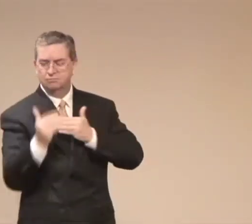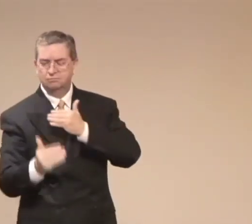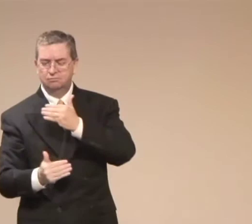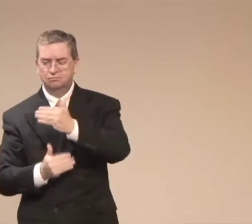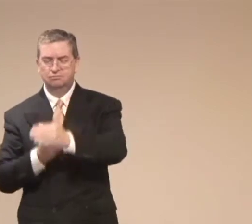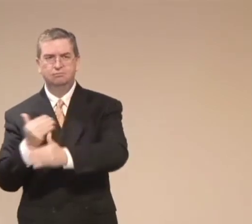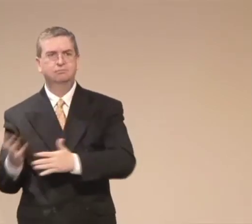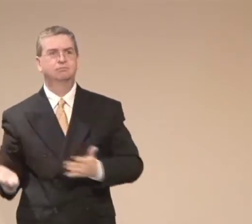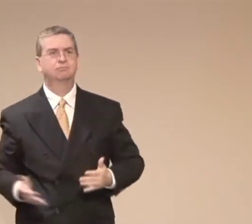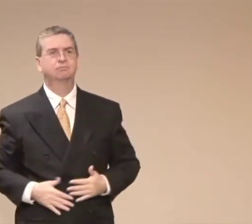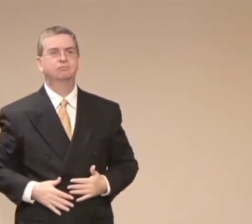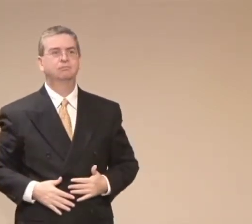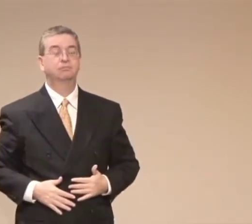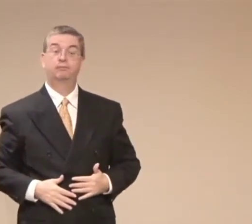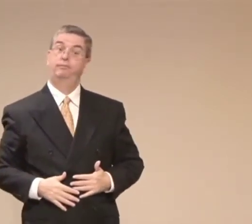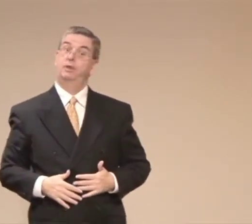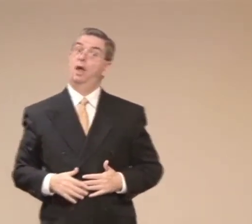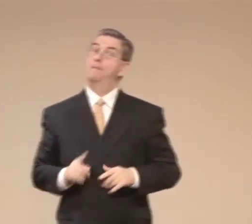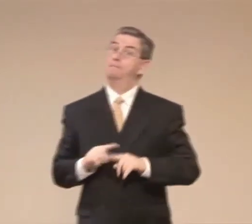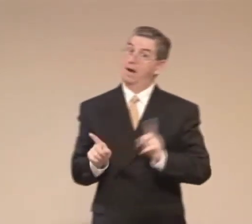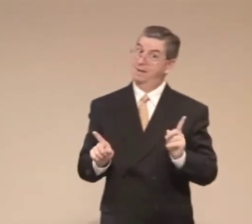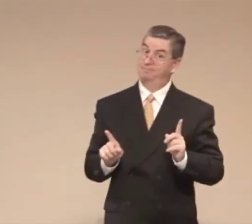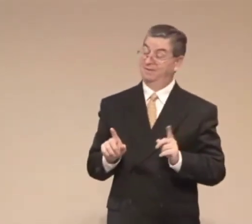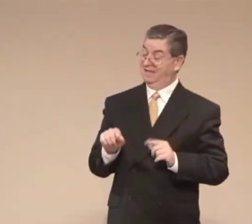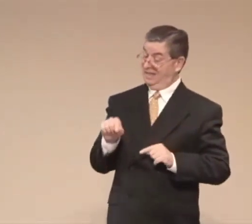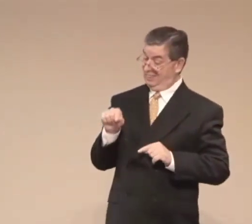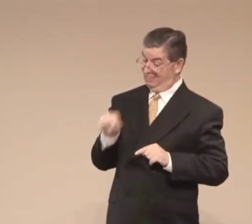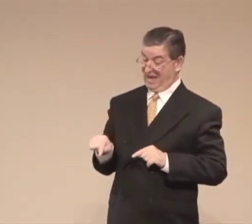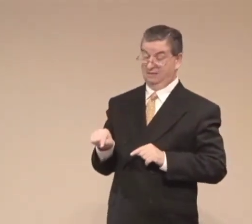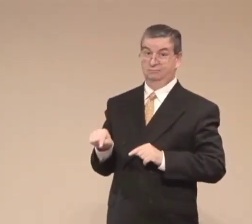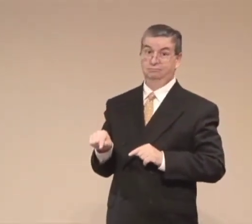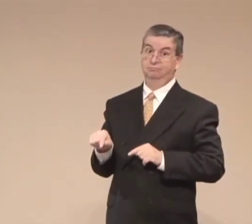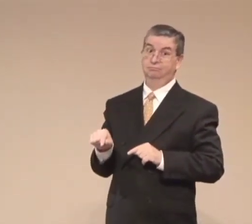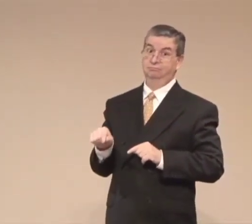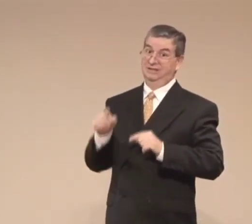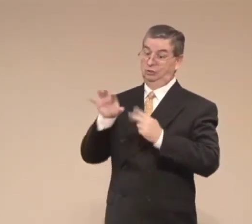so through the process of developing our own character as